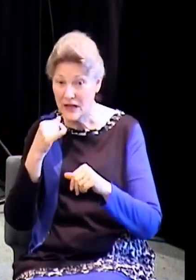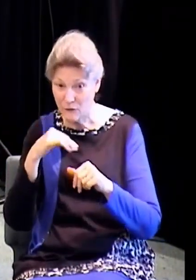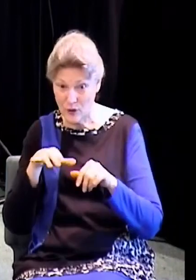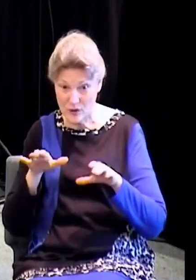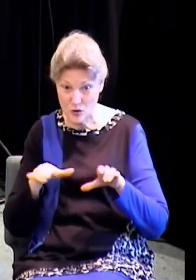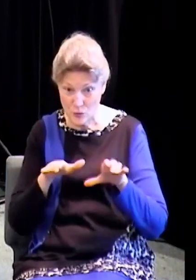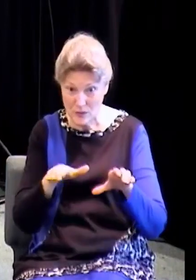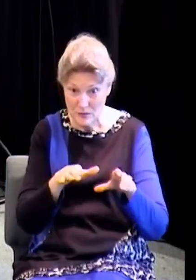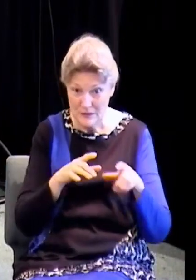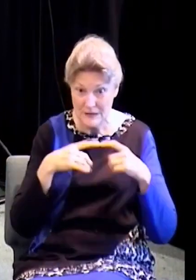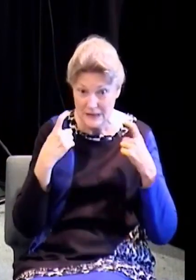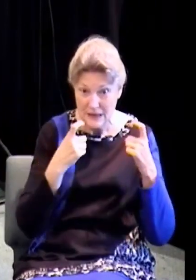this when he comes, we're in trouble.